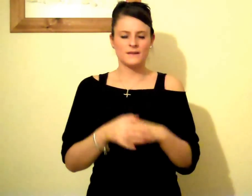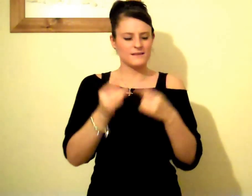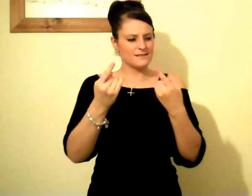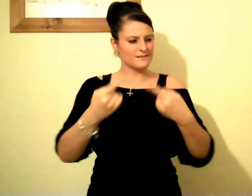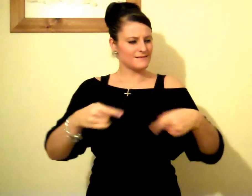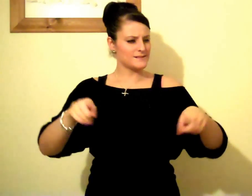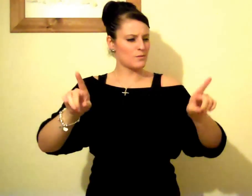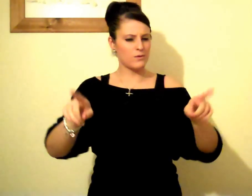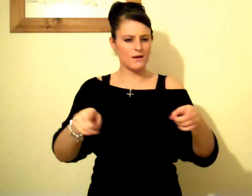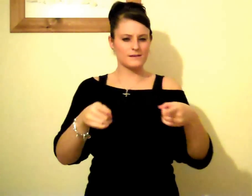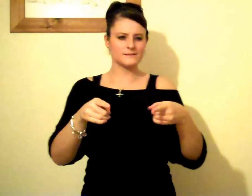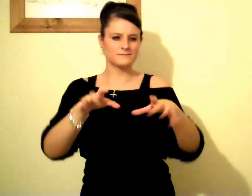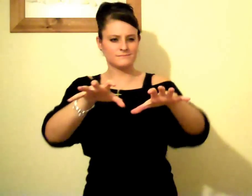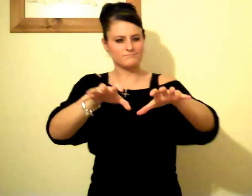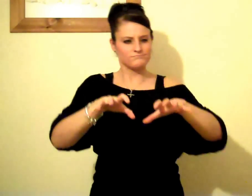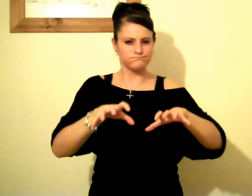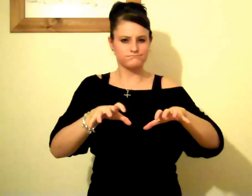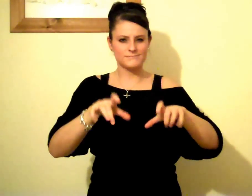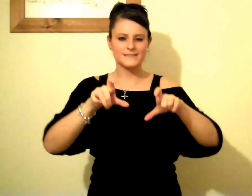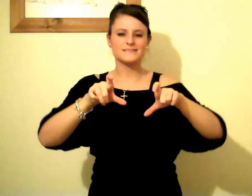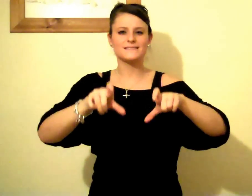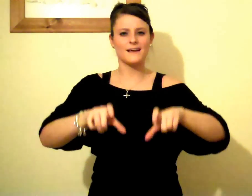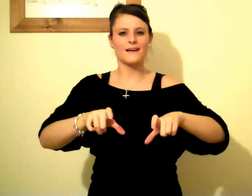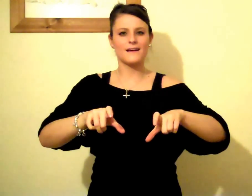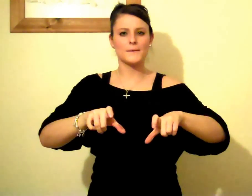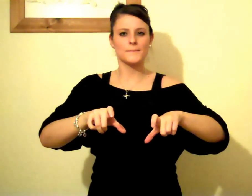There's a waltz playing frozen in time